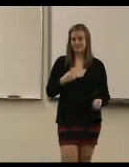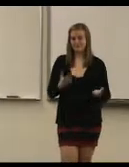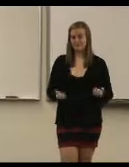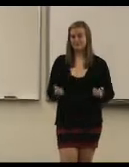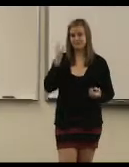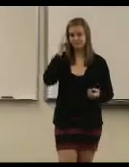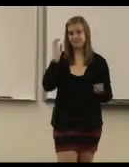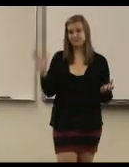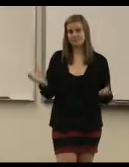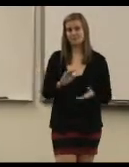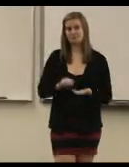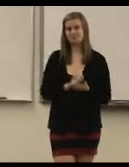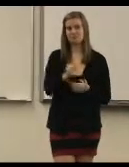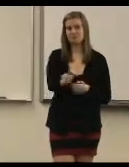I think I want to marry you.